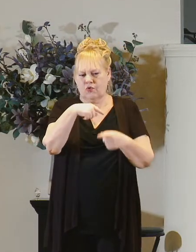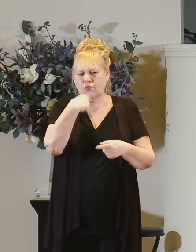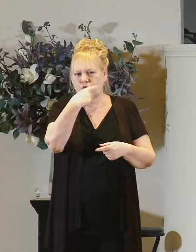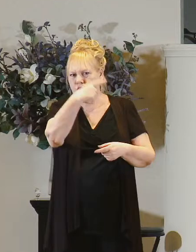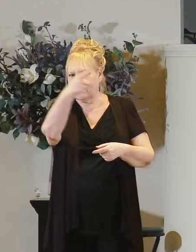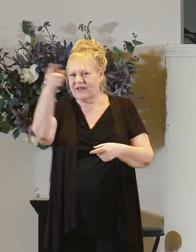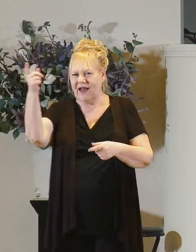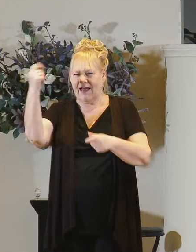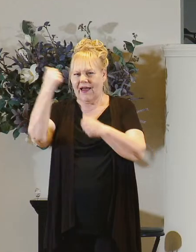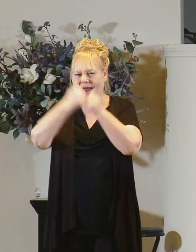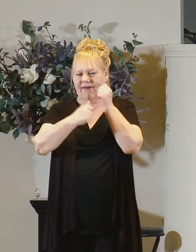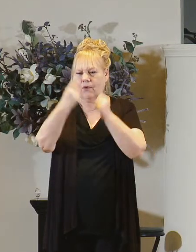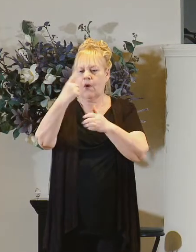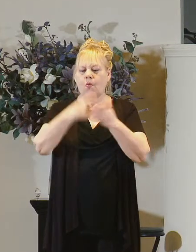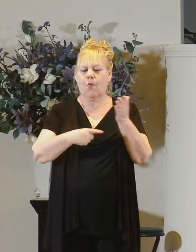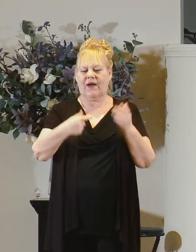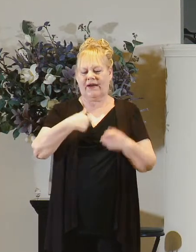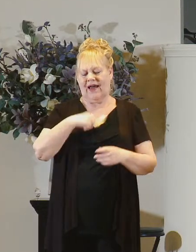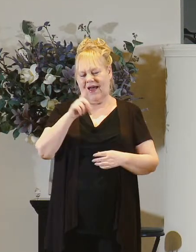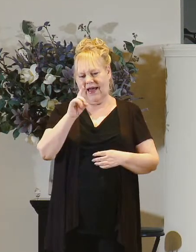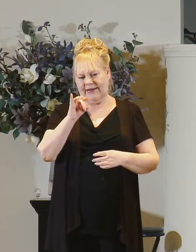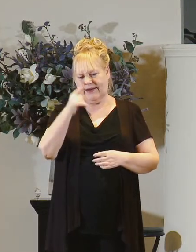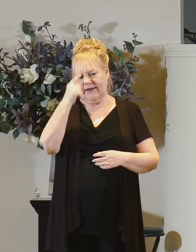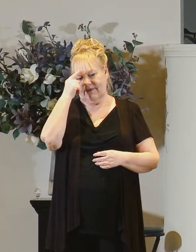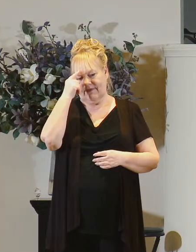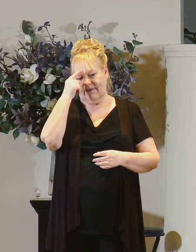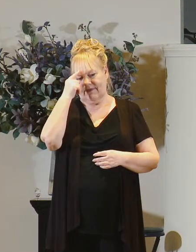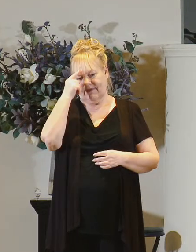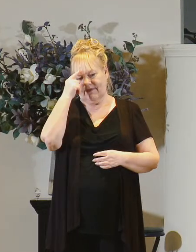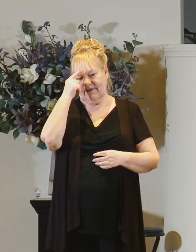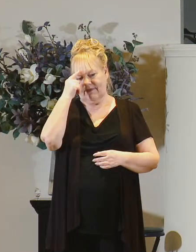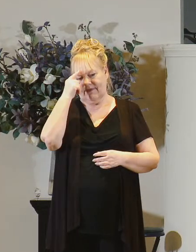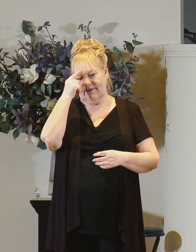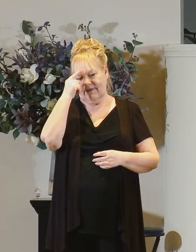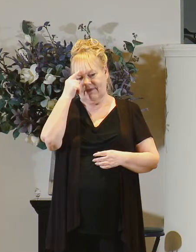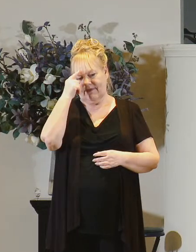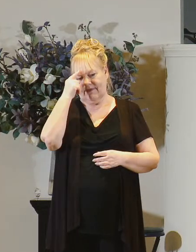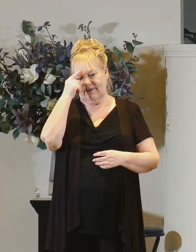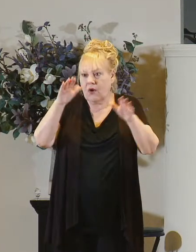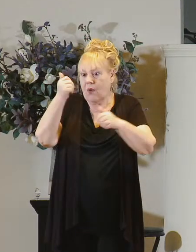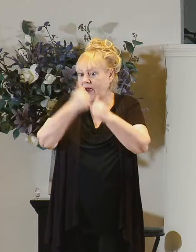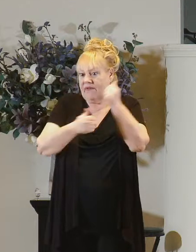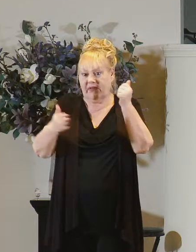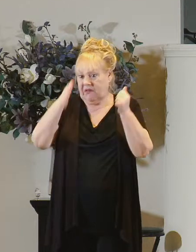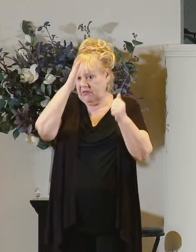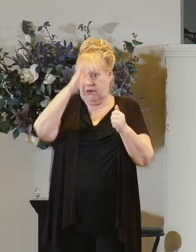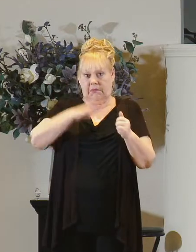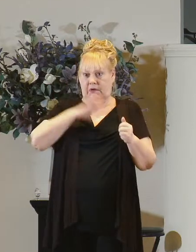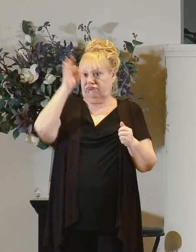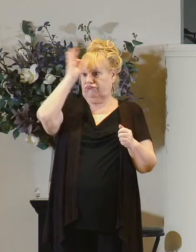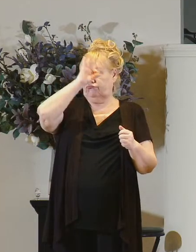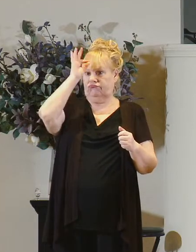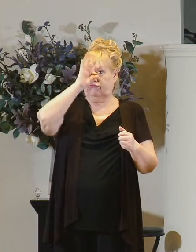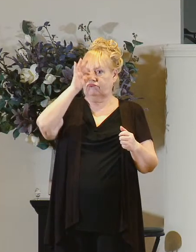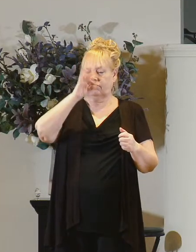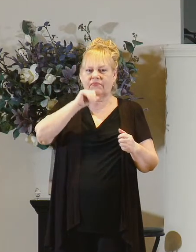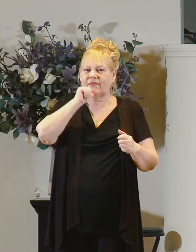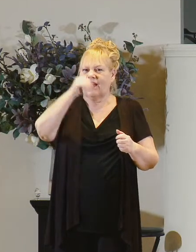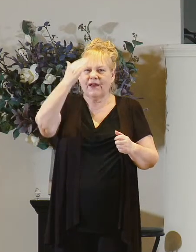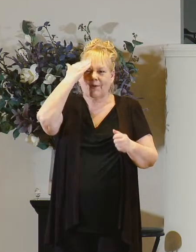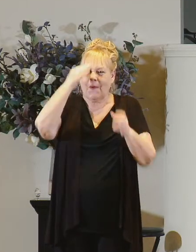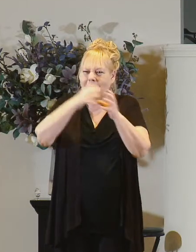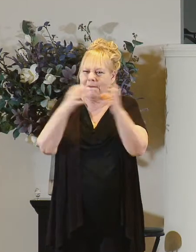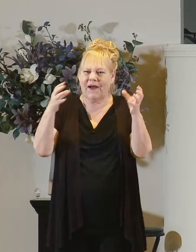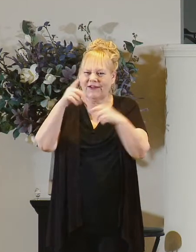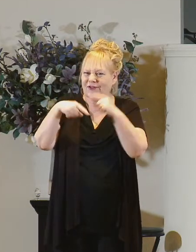tell everyone what i've done for you now he doesn't know everything does he he doesn't really know